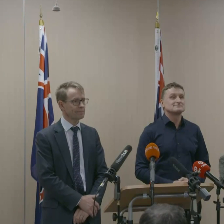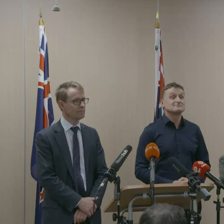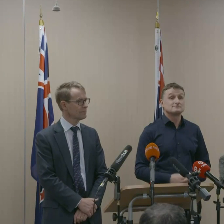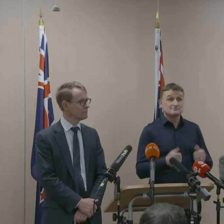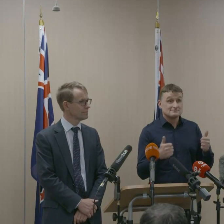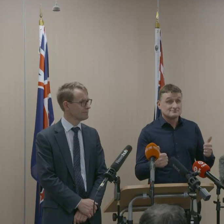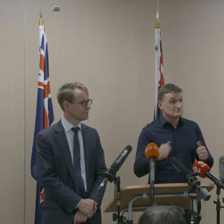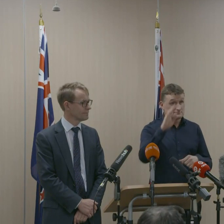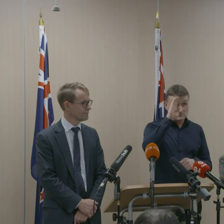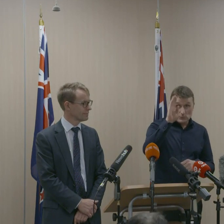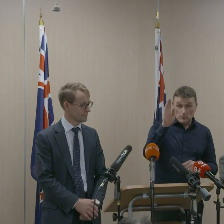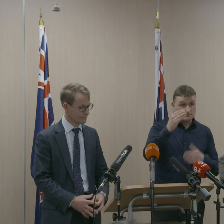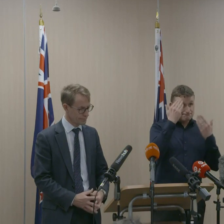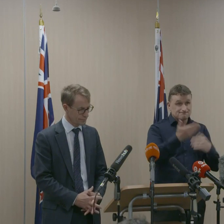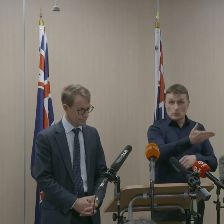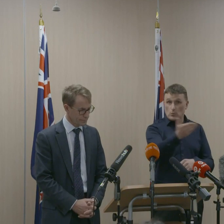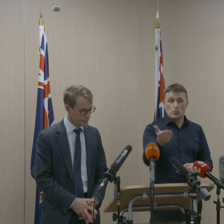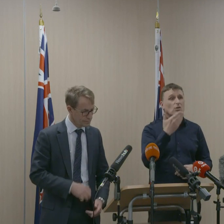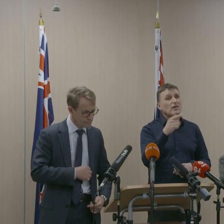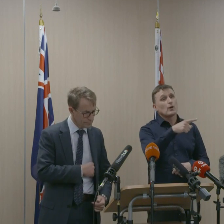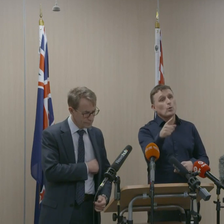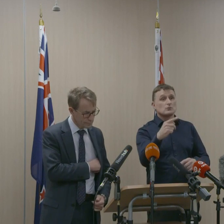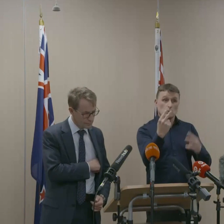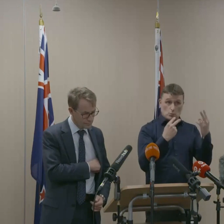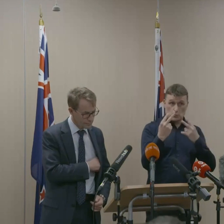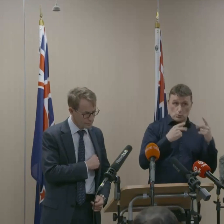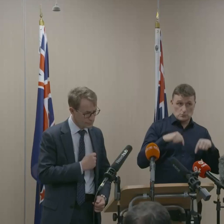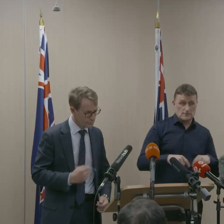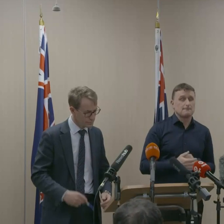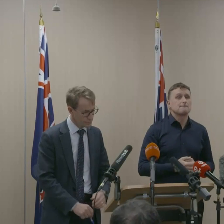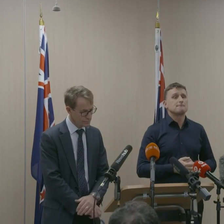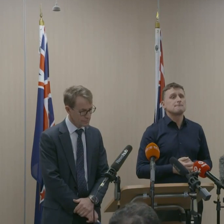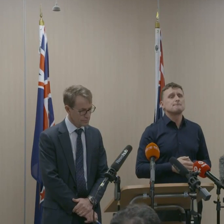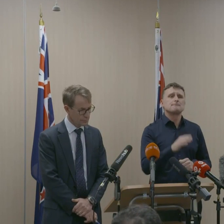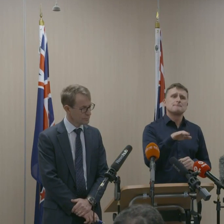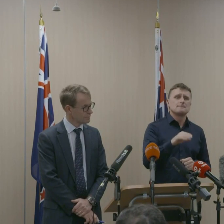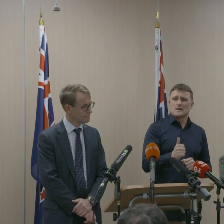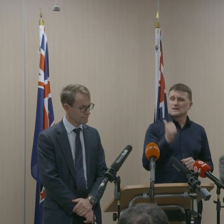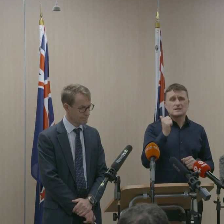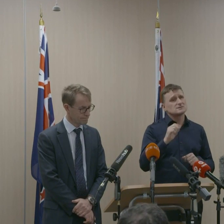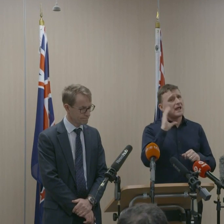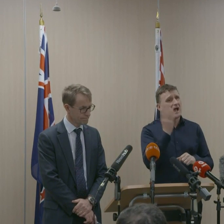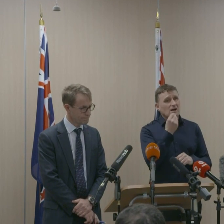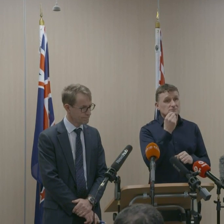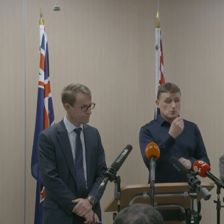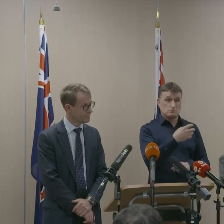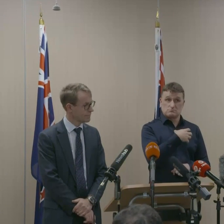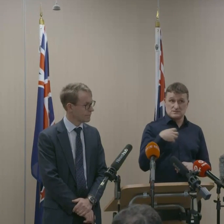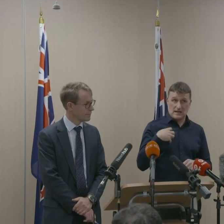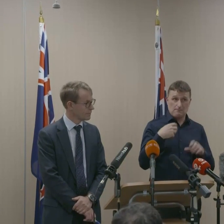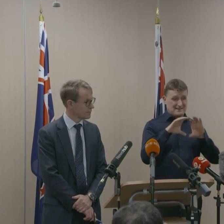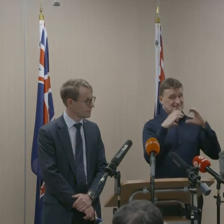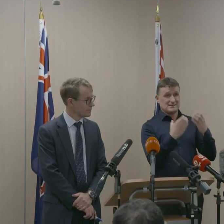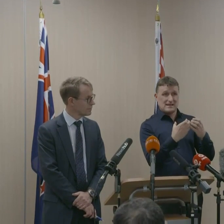Kia ora koutou katoa and thank you for joining us today. Yesterday afternoon, Cabinet met to discuss the current